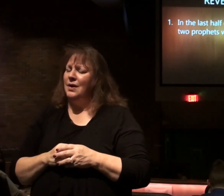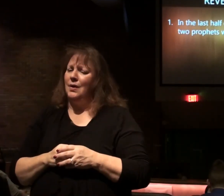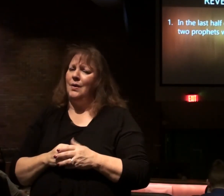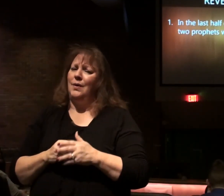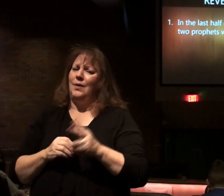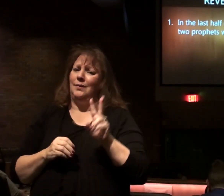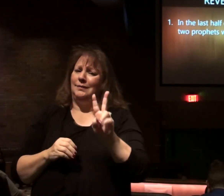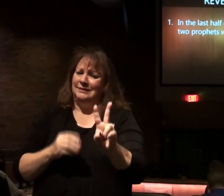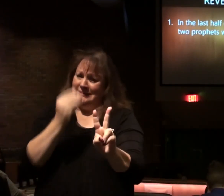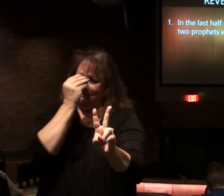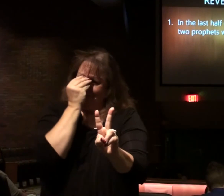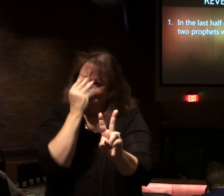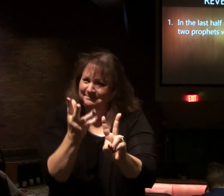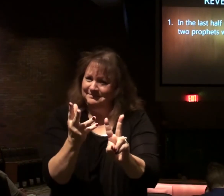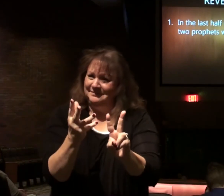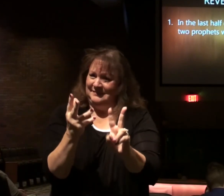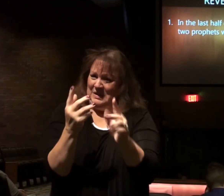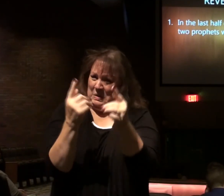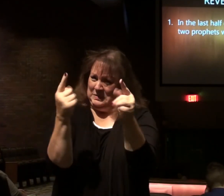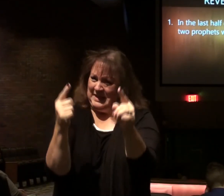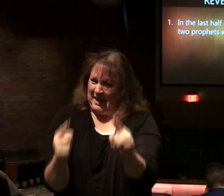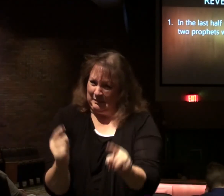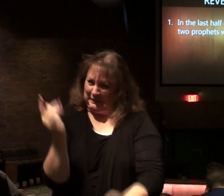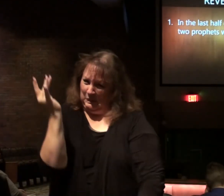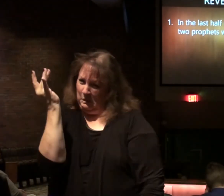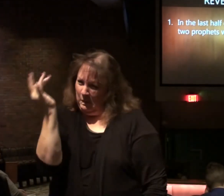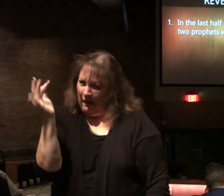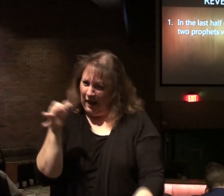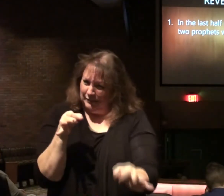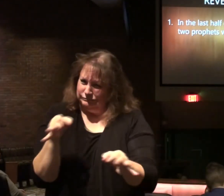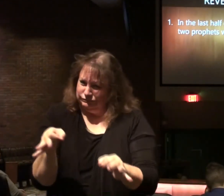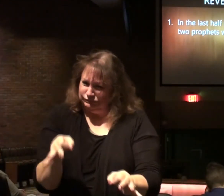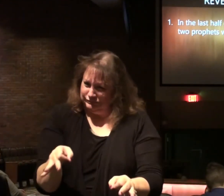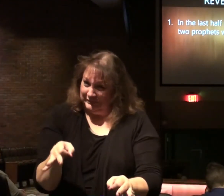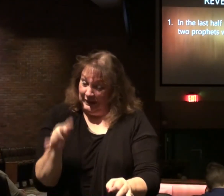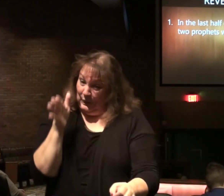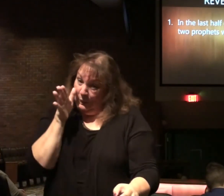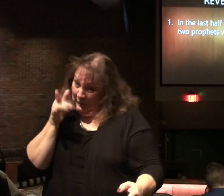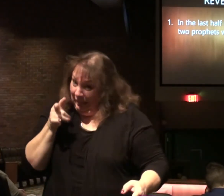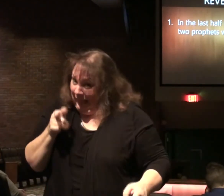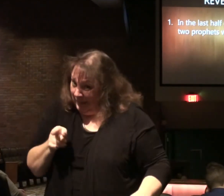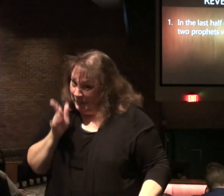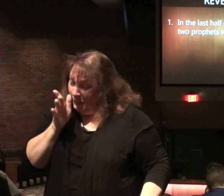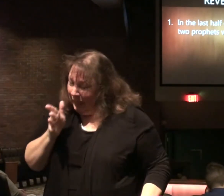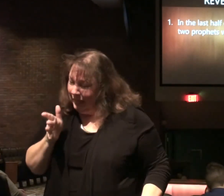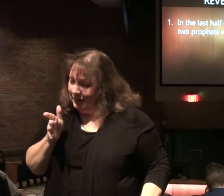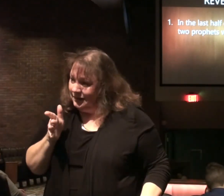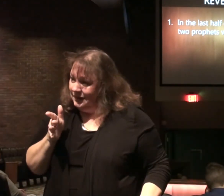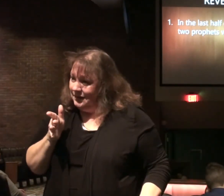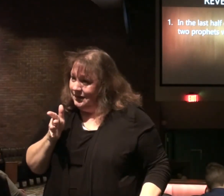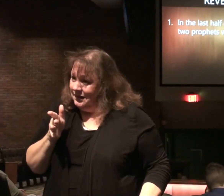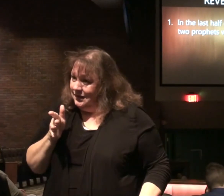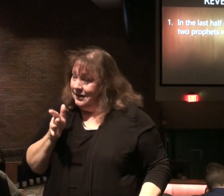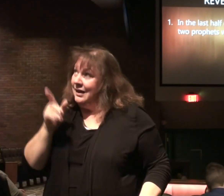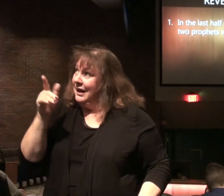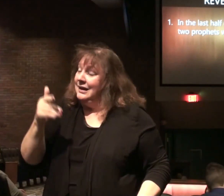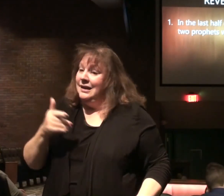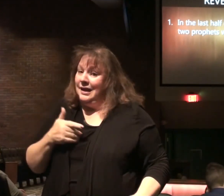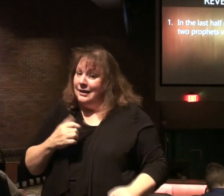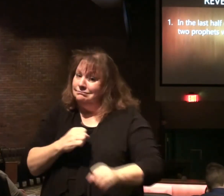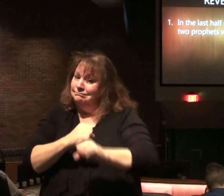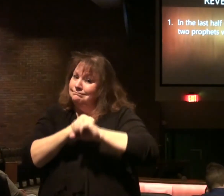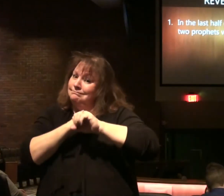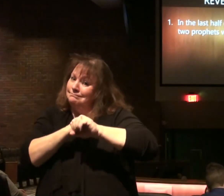prophets. To tell them. Of what is happening. Why it's happening. And what is going to happen. And there is deliverance.